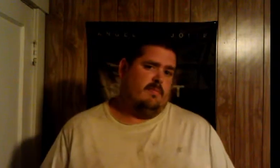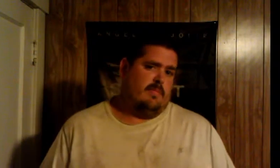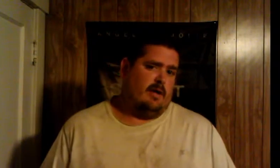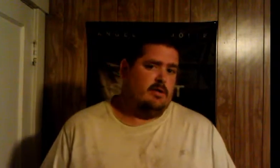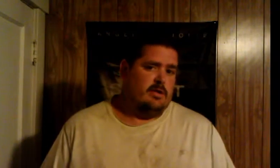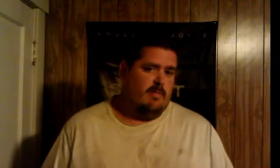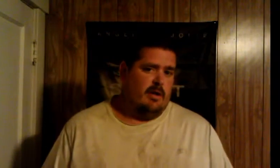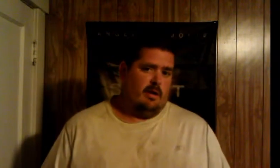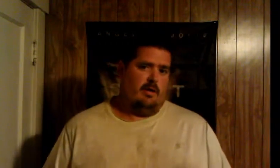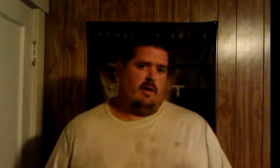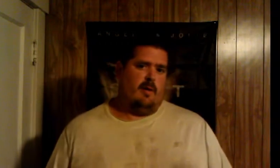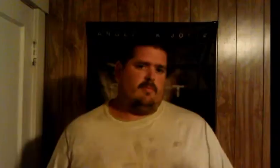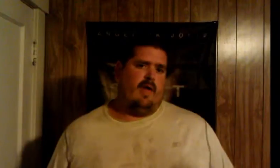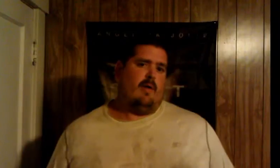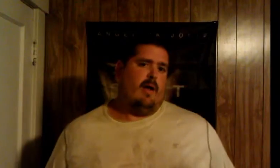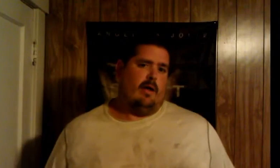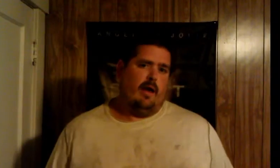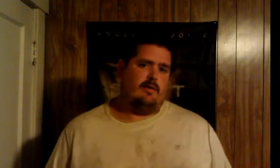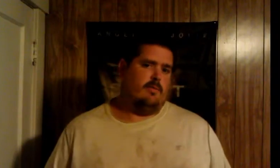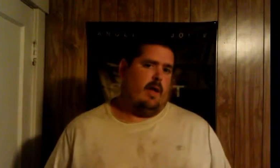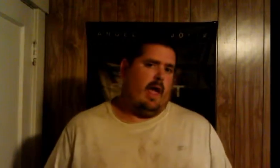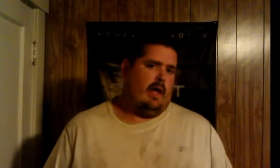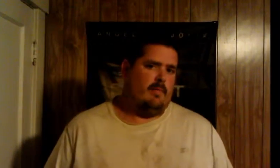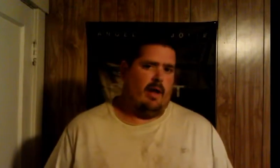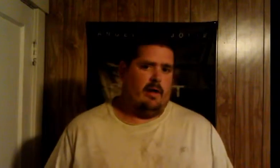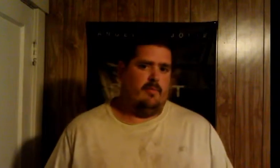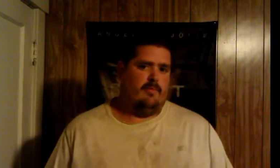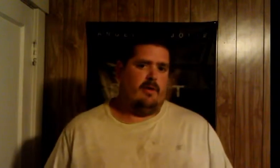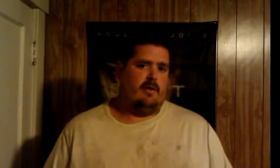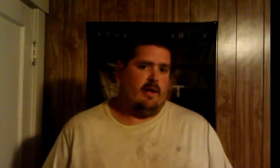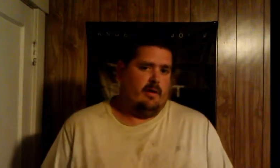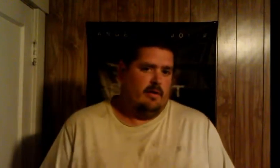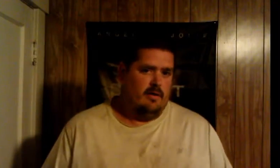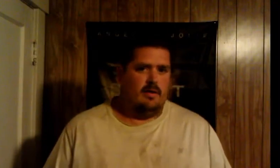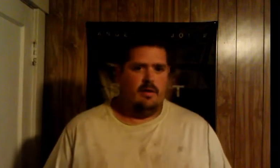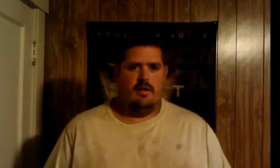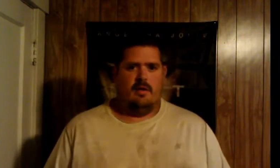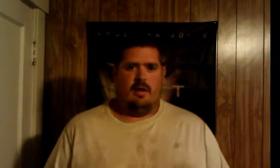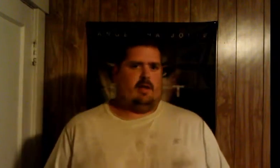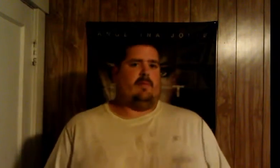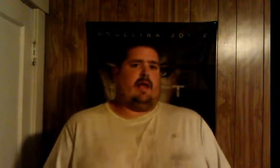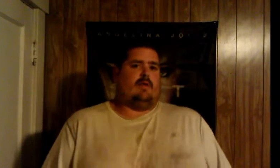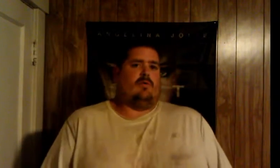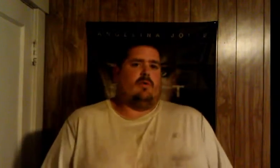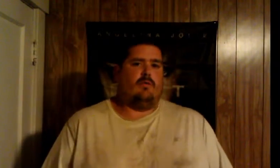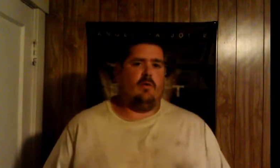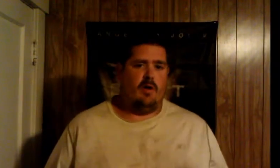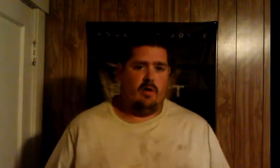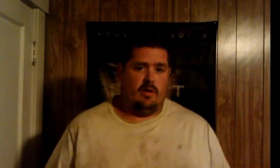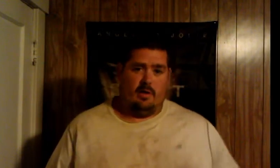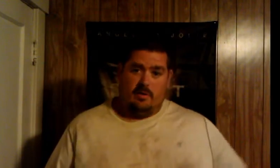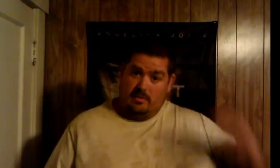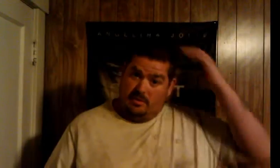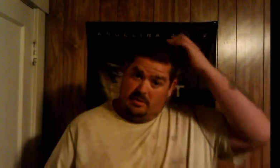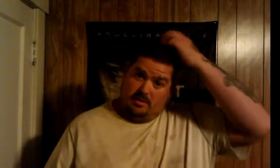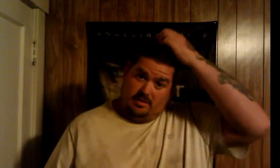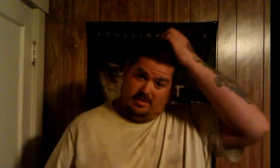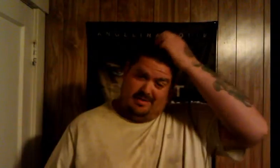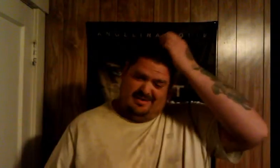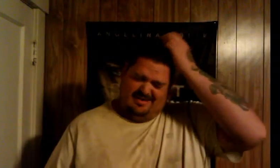but my thing is that's just that's just me you know i'm that way that's the way i am i am a fucking dick i am an asshole